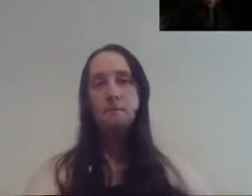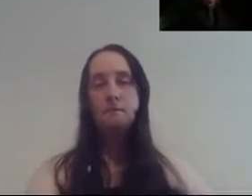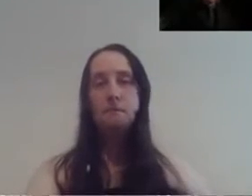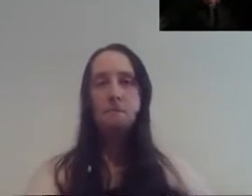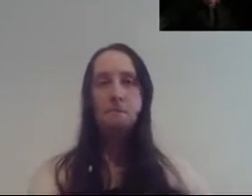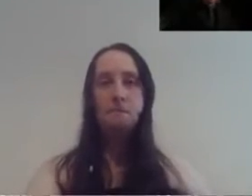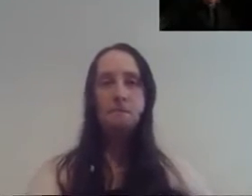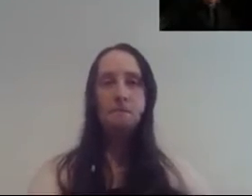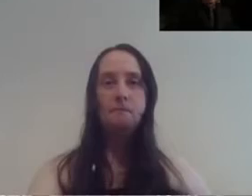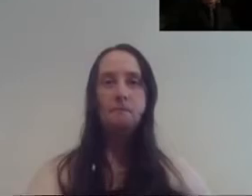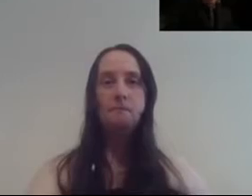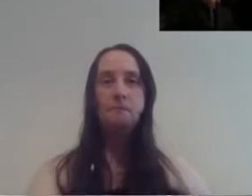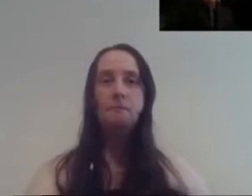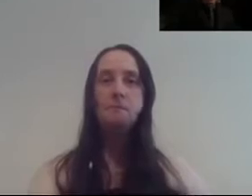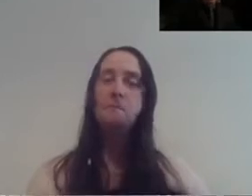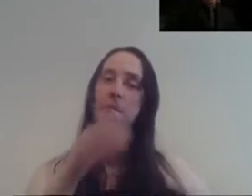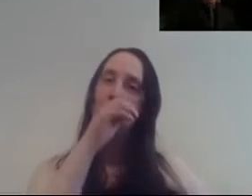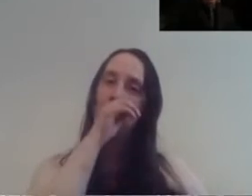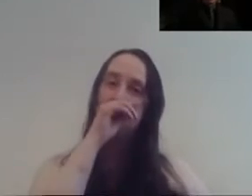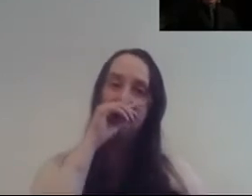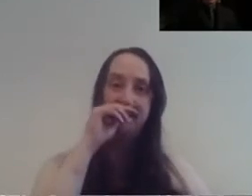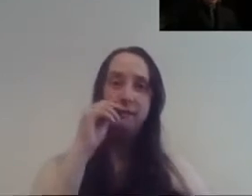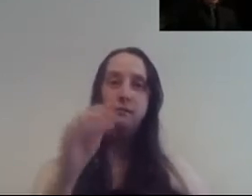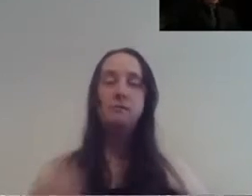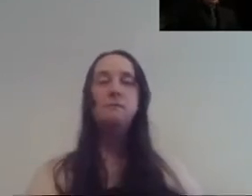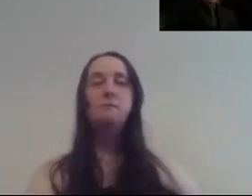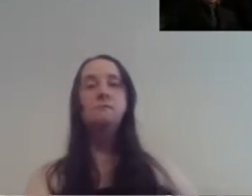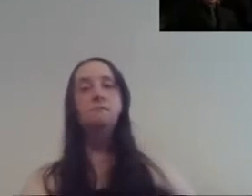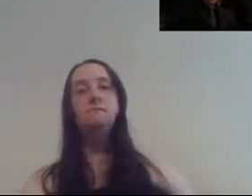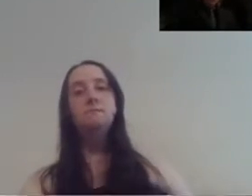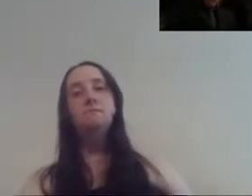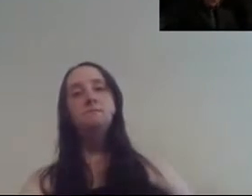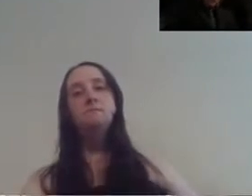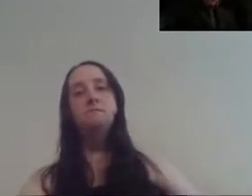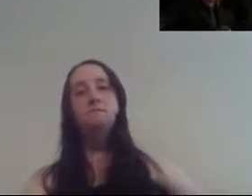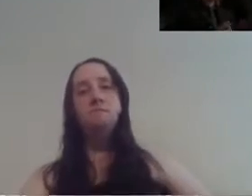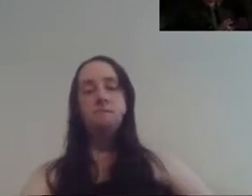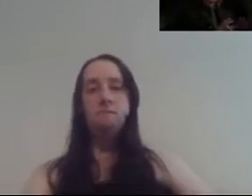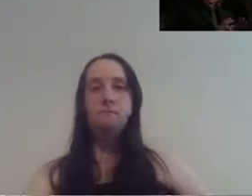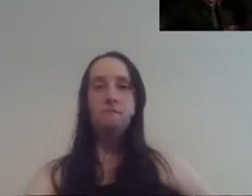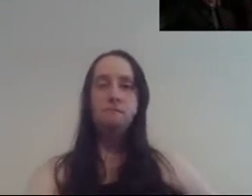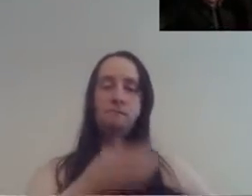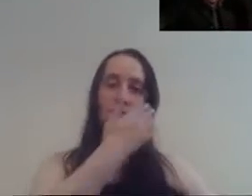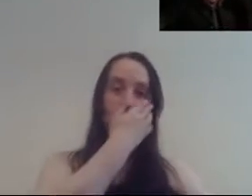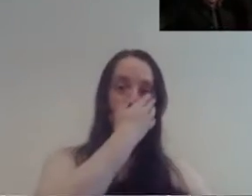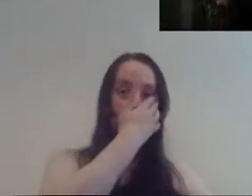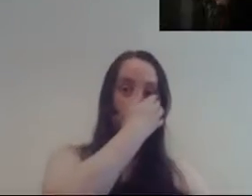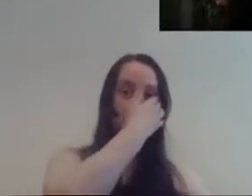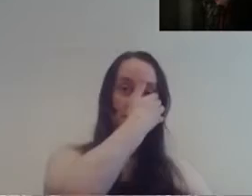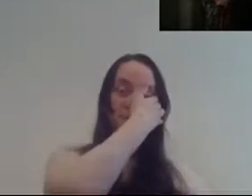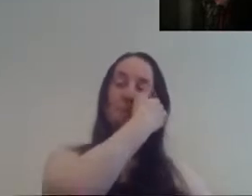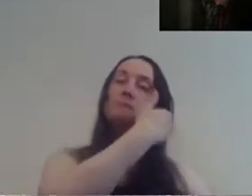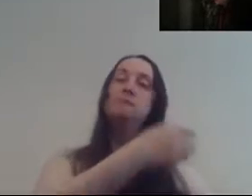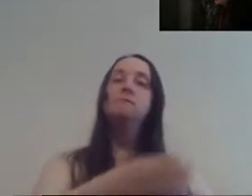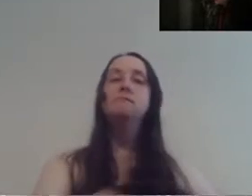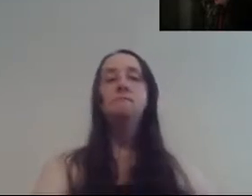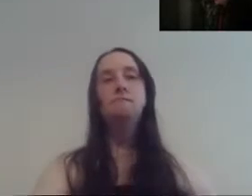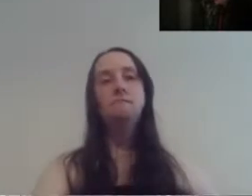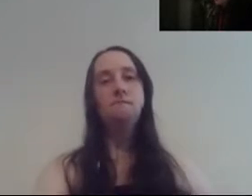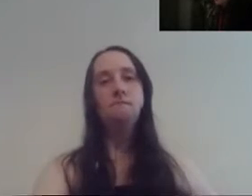Regina you are vital to my plan to turn the savior towards darkness you have made